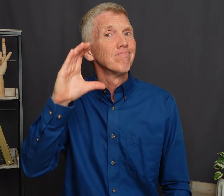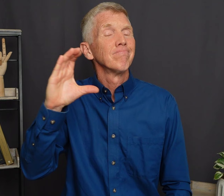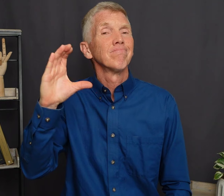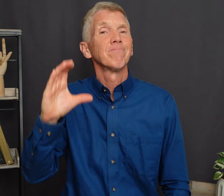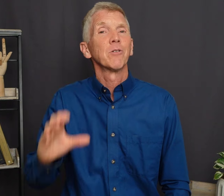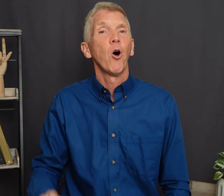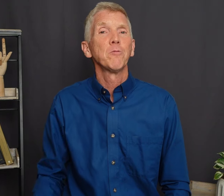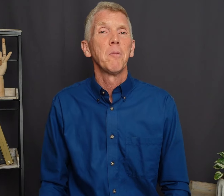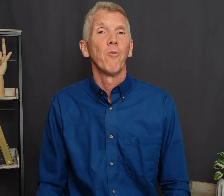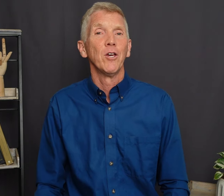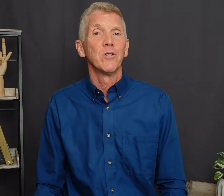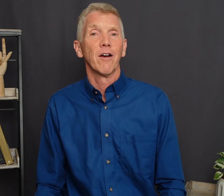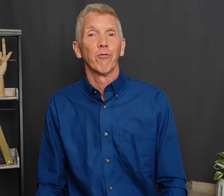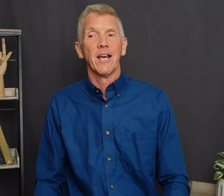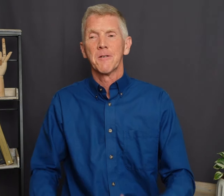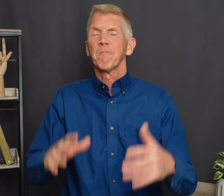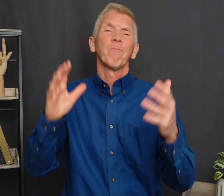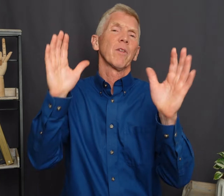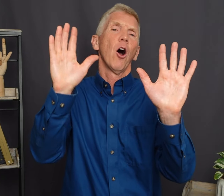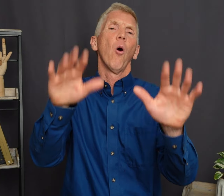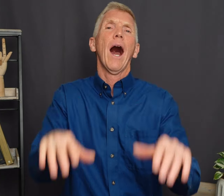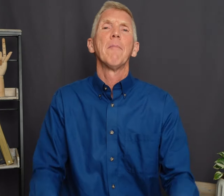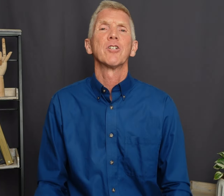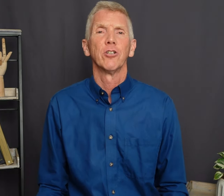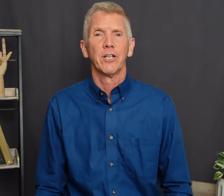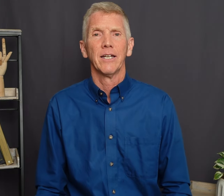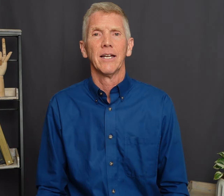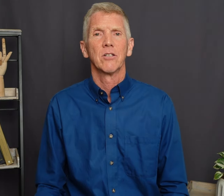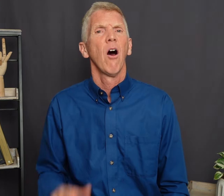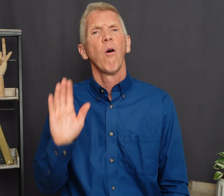For most people When they use that phrase Oh I'm just looking It's Oh